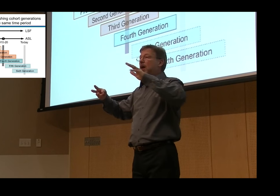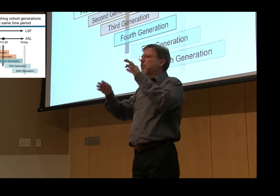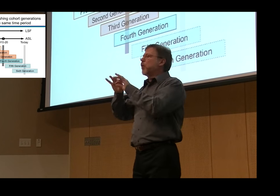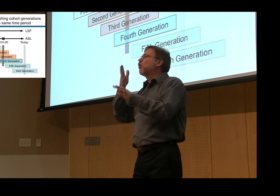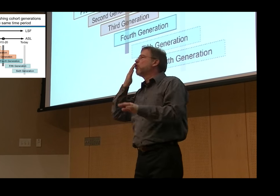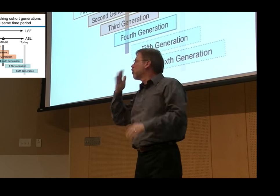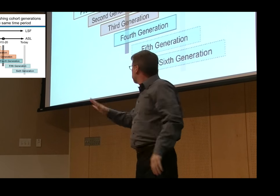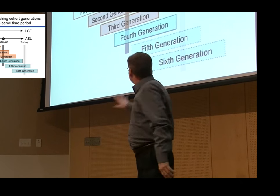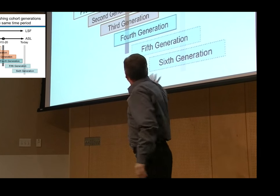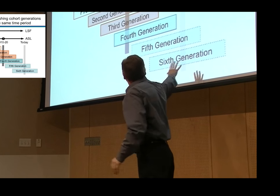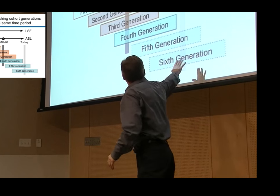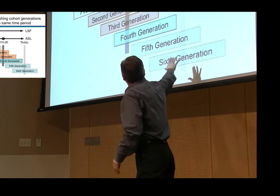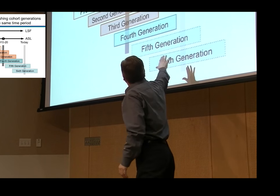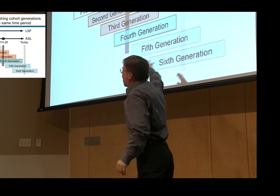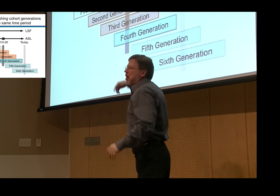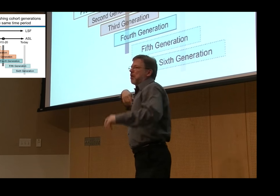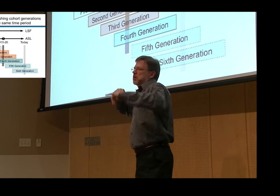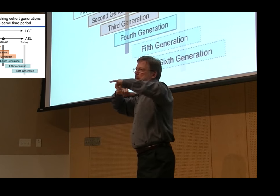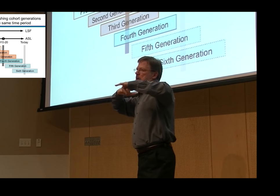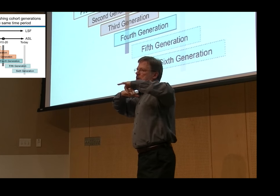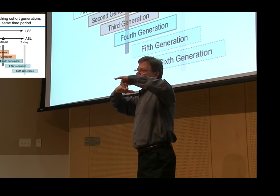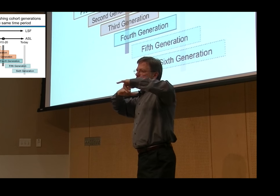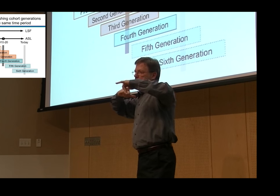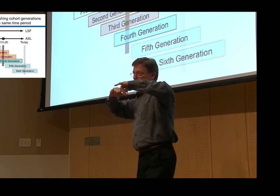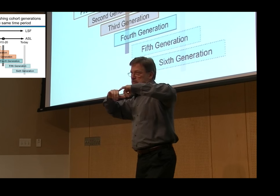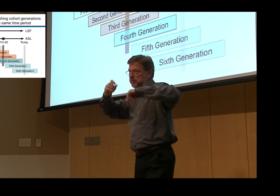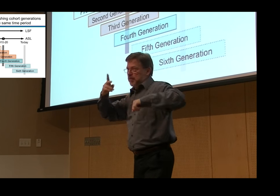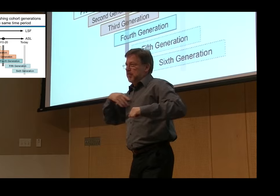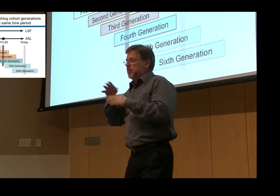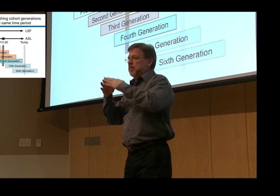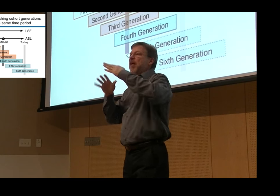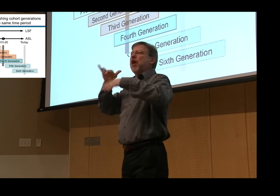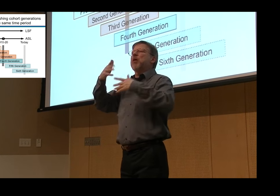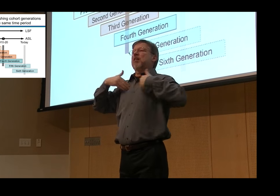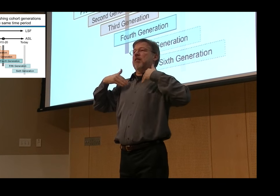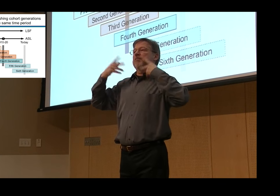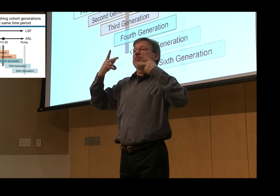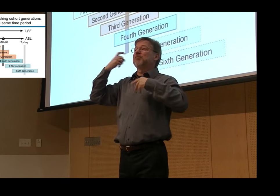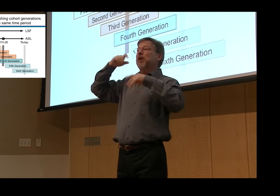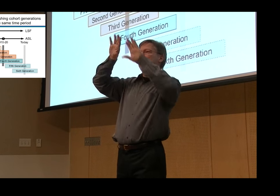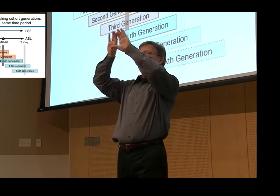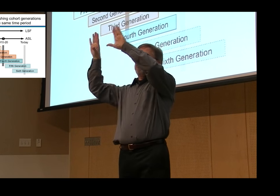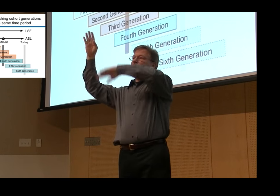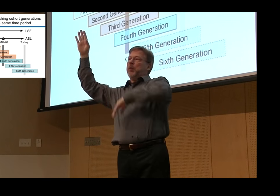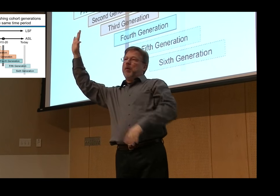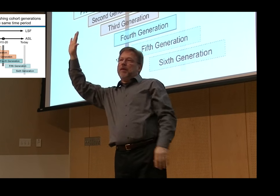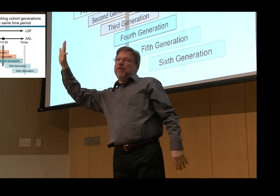differences, if you look over to the films, you'll find that the colors represent similarities in